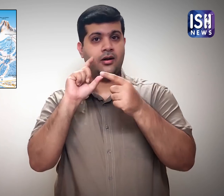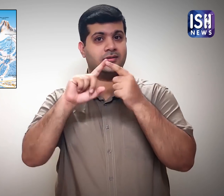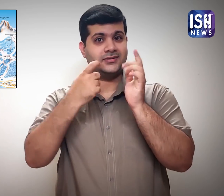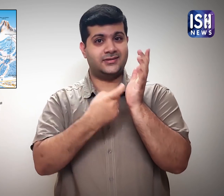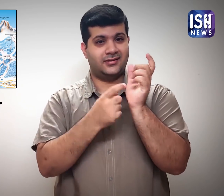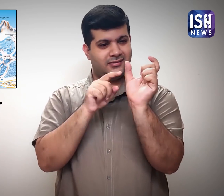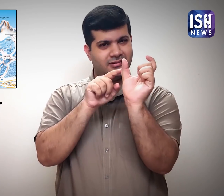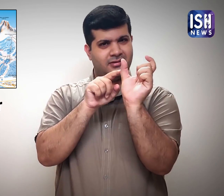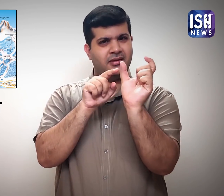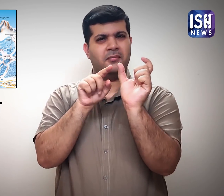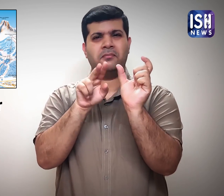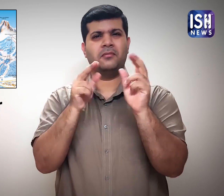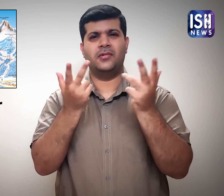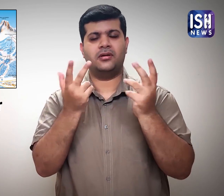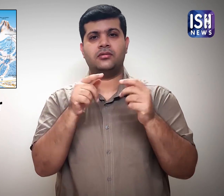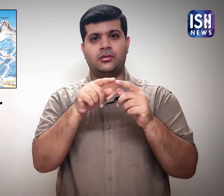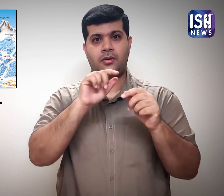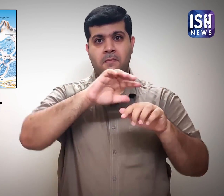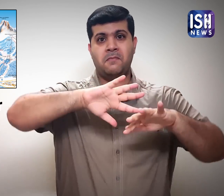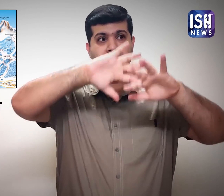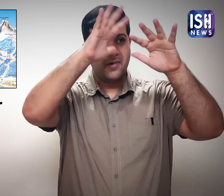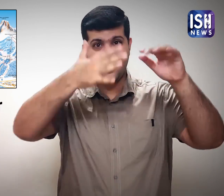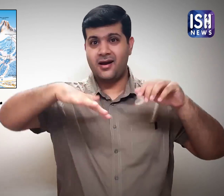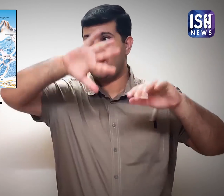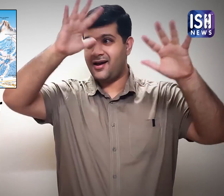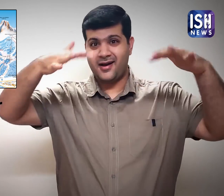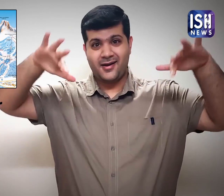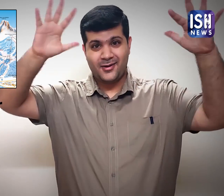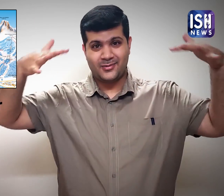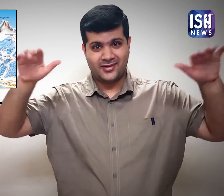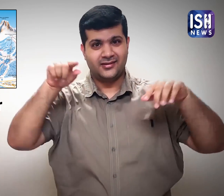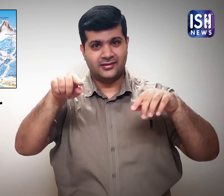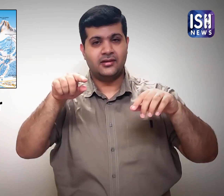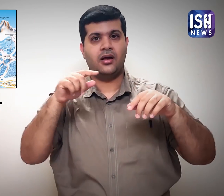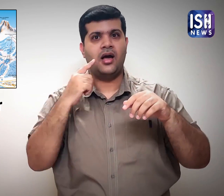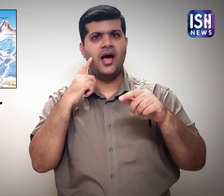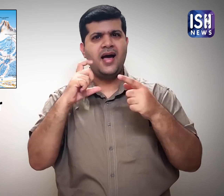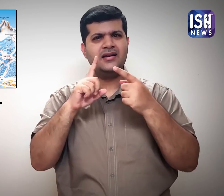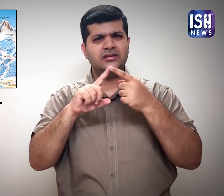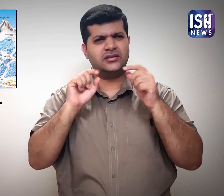is a mountain completely laden with ice